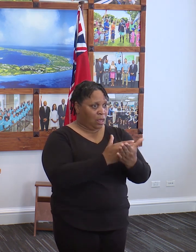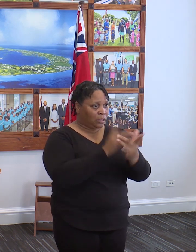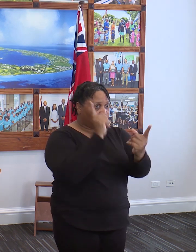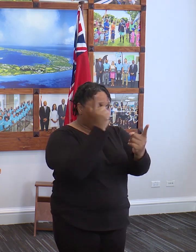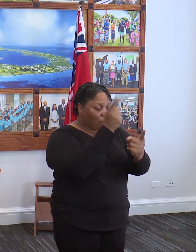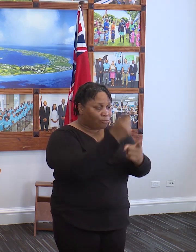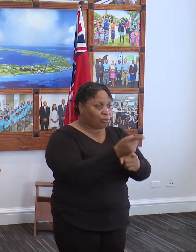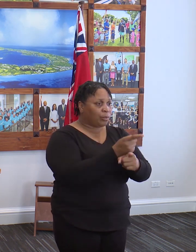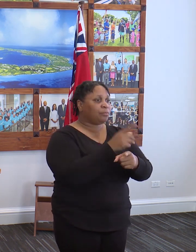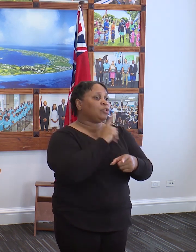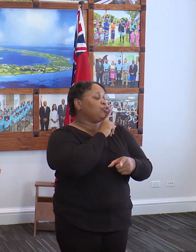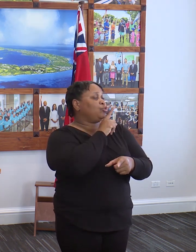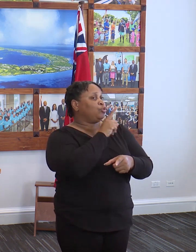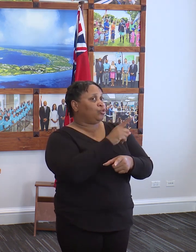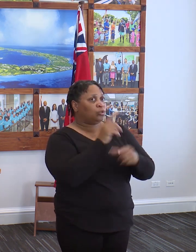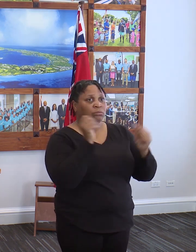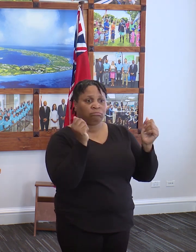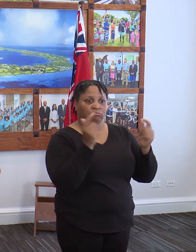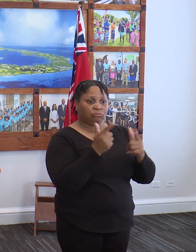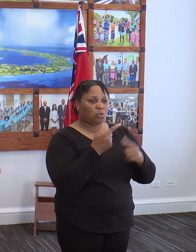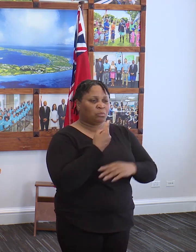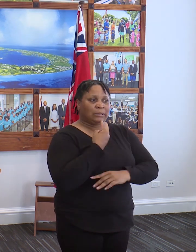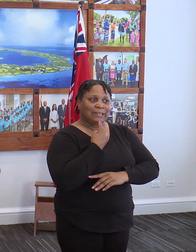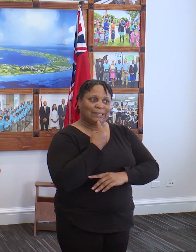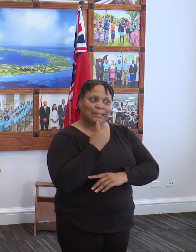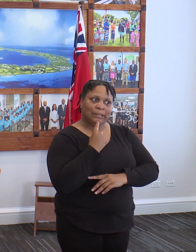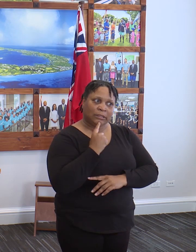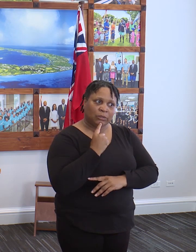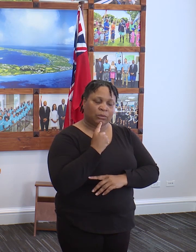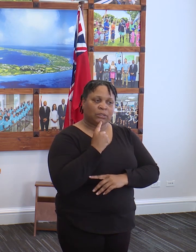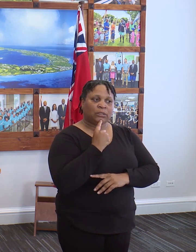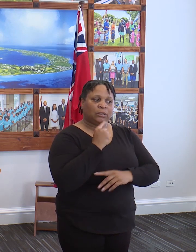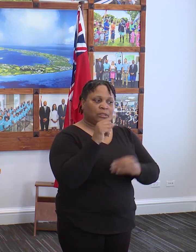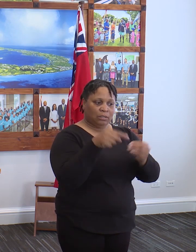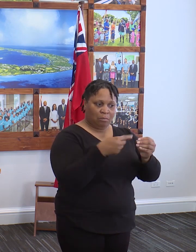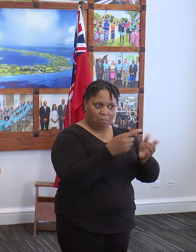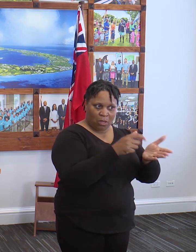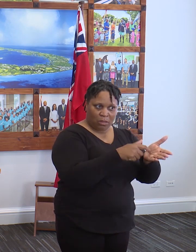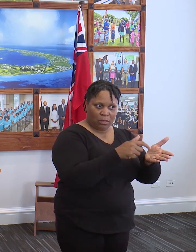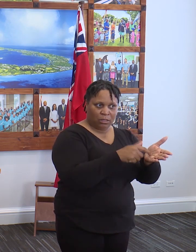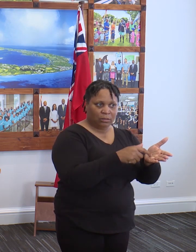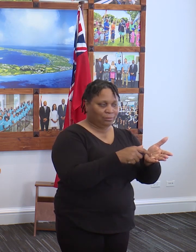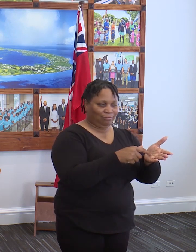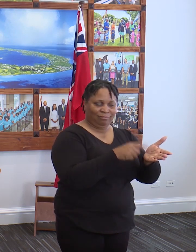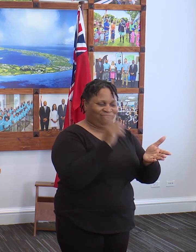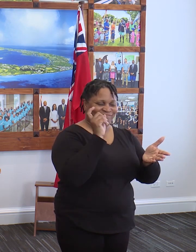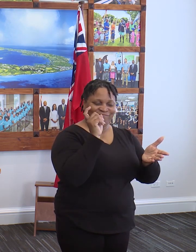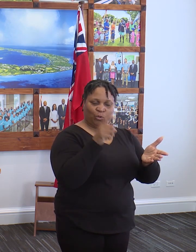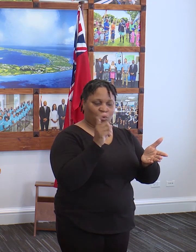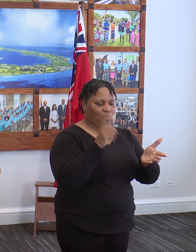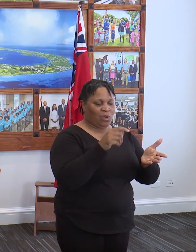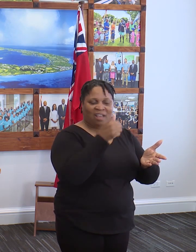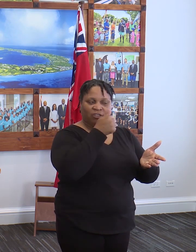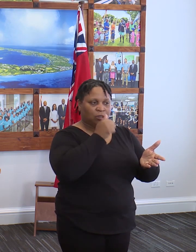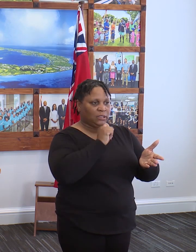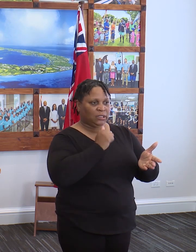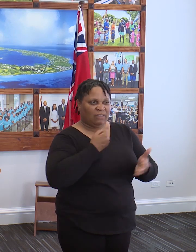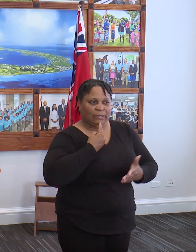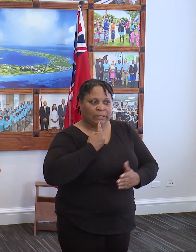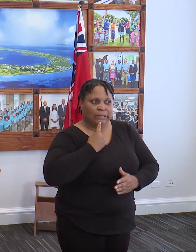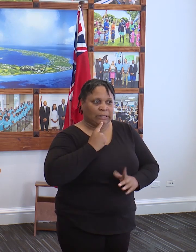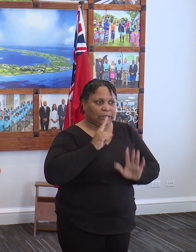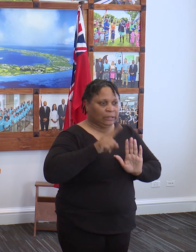if we make sure that everyone is being serious about this, then we will not have to suffer the severe